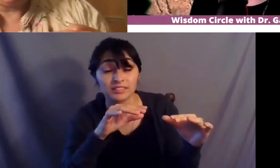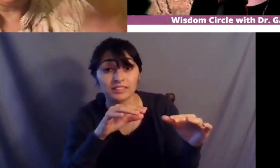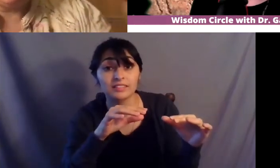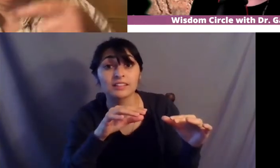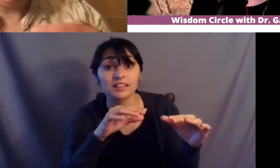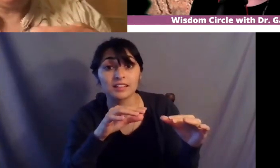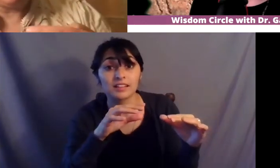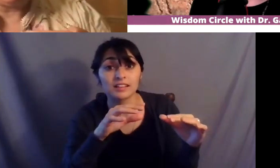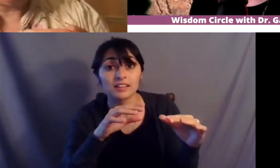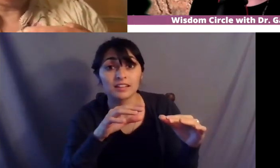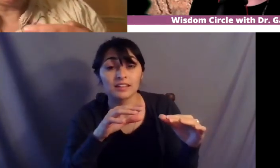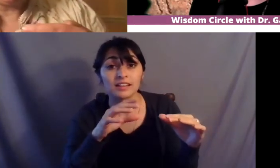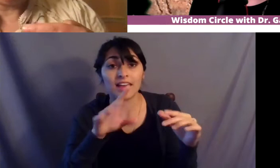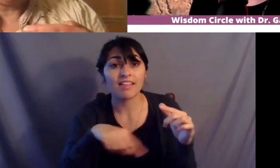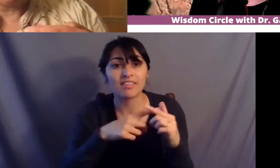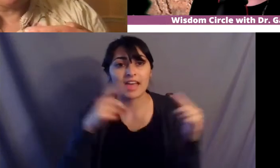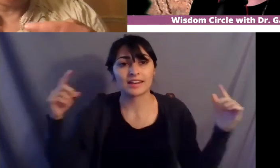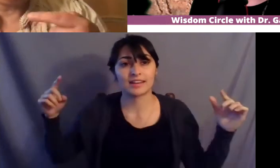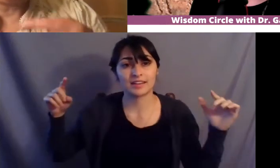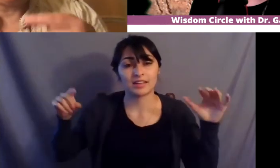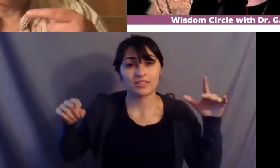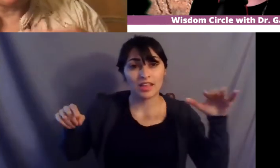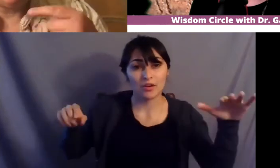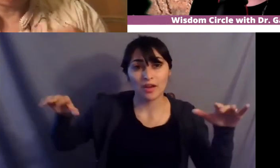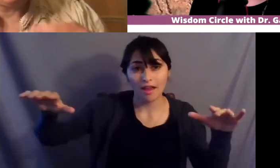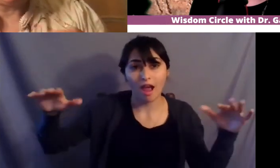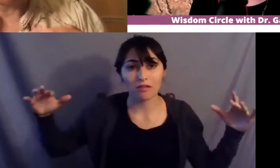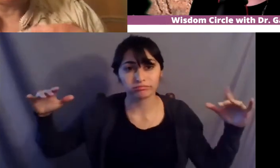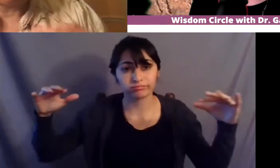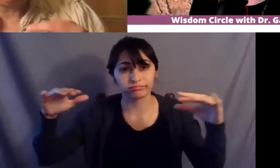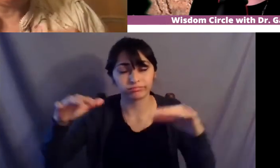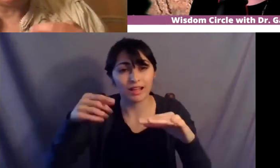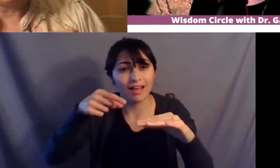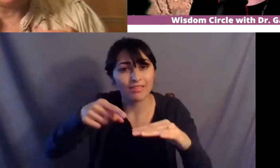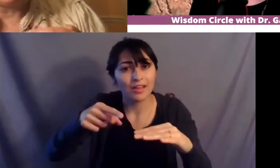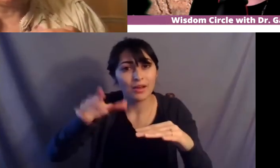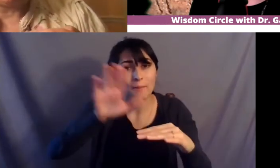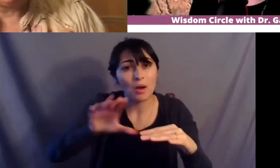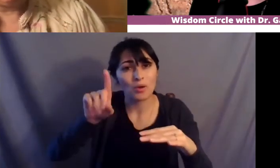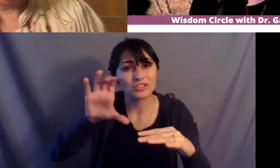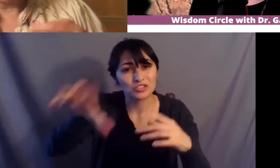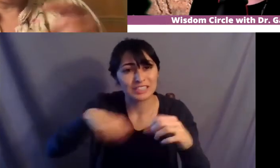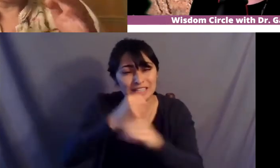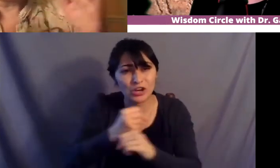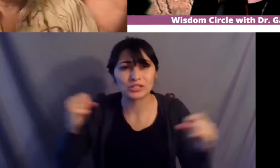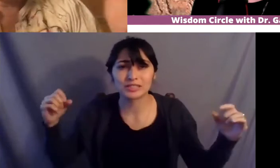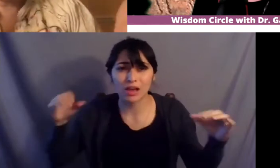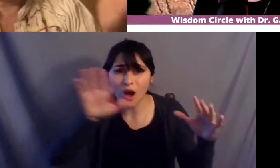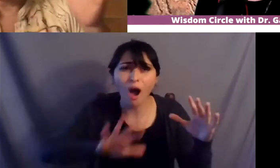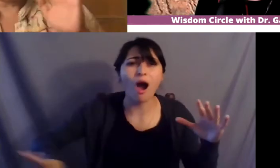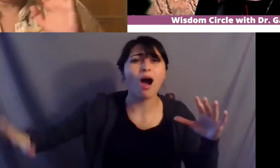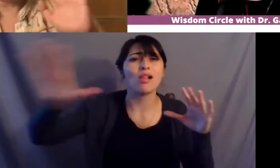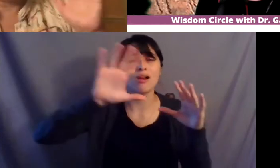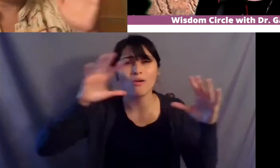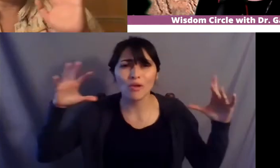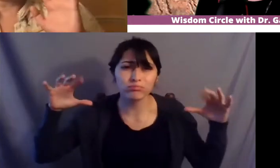they come into the middle by like all within the space of a hundred years once the u.s is set up so when we're talking about